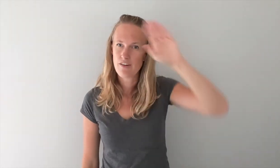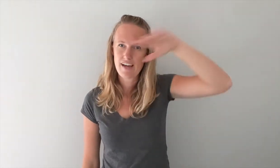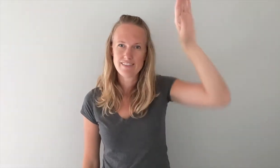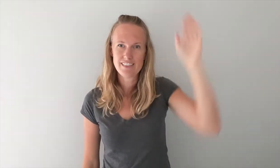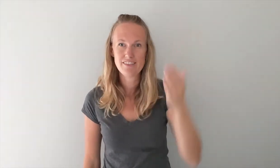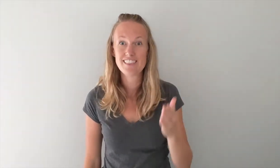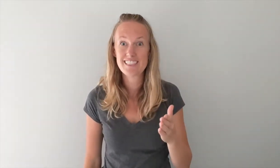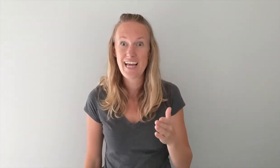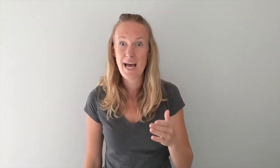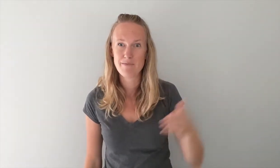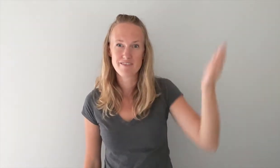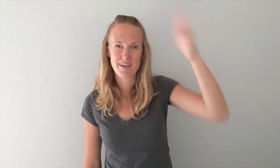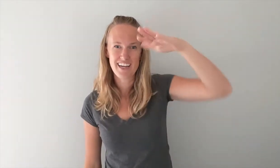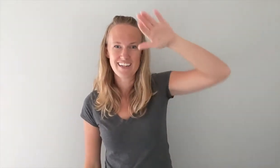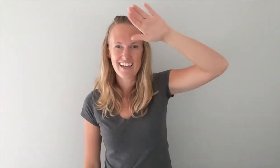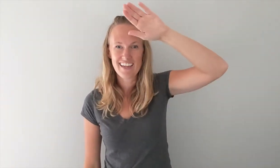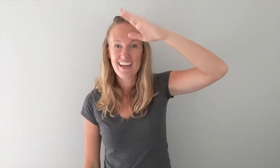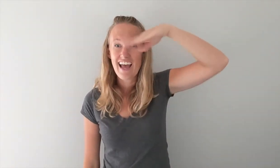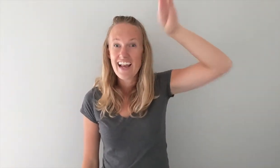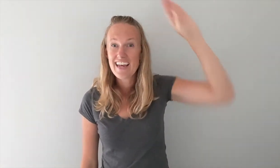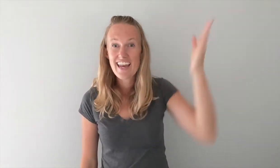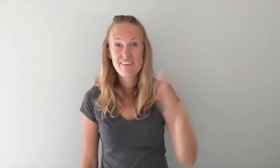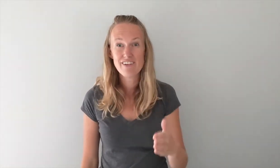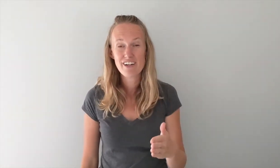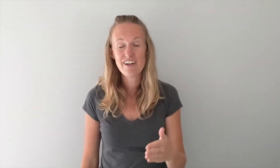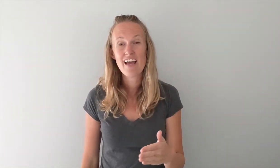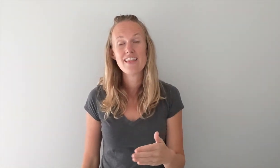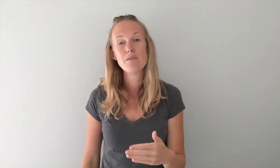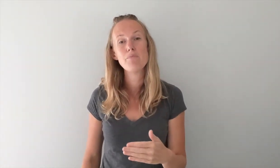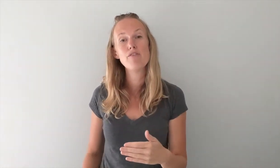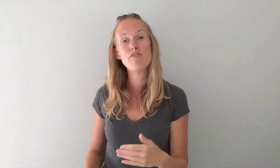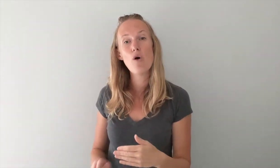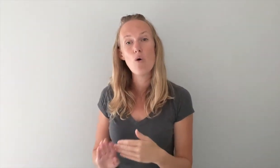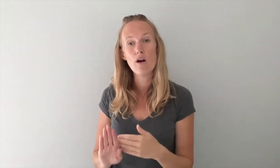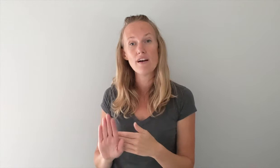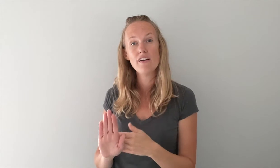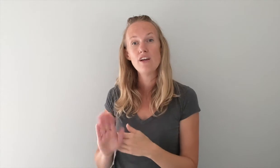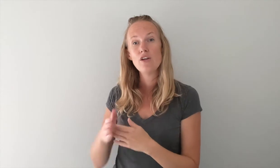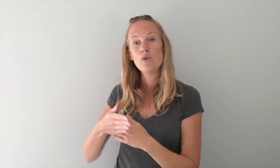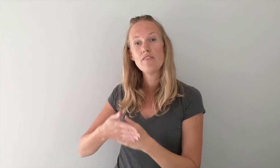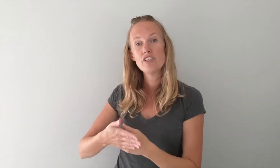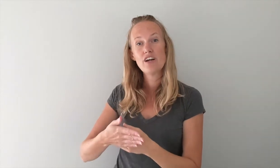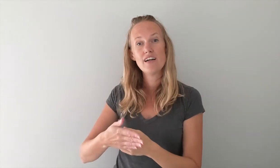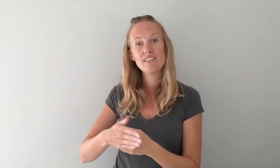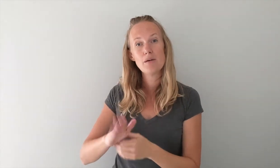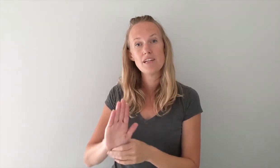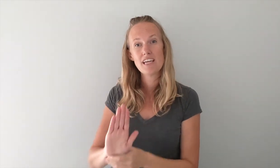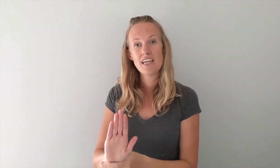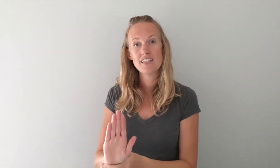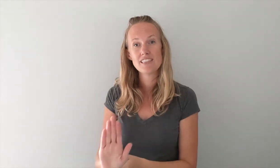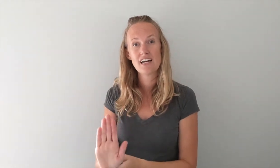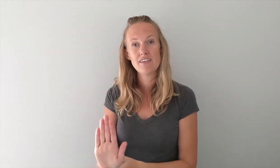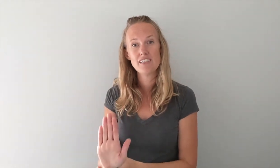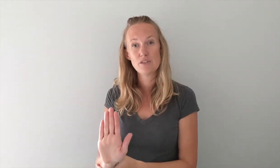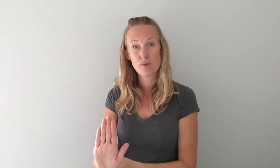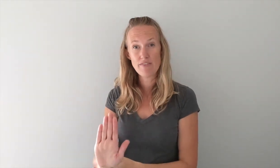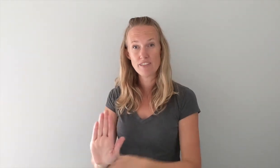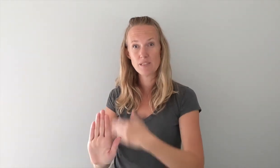you have to do it's just a habit of mine okay never and then before you have your non-dominant hand kind of as a reference